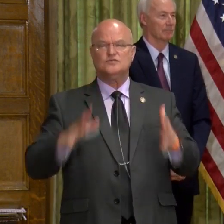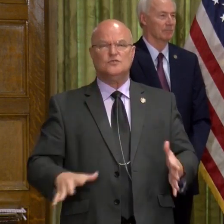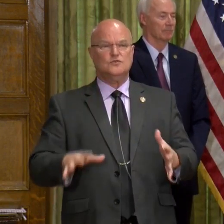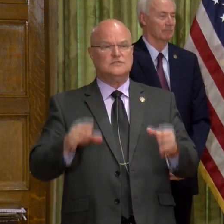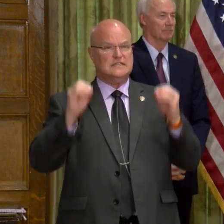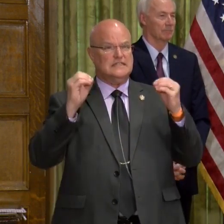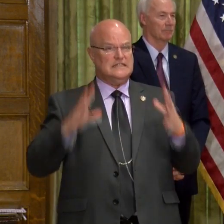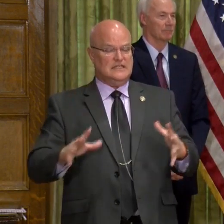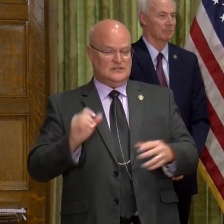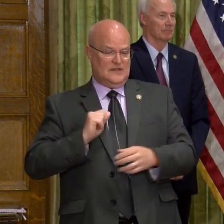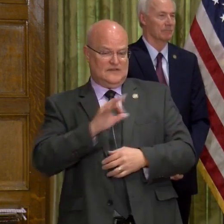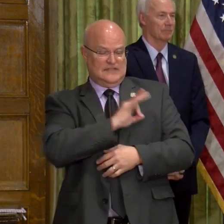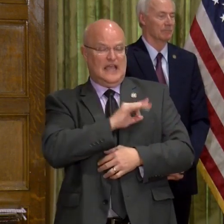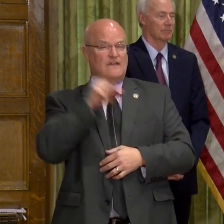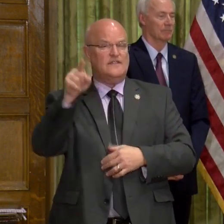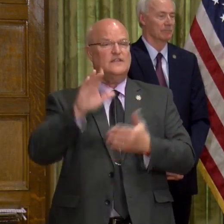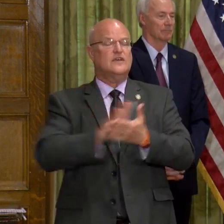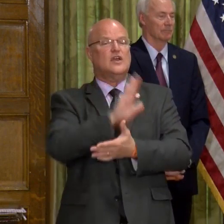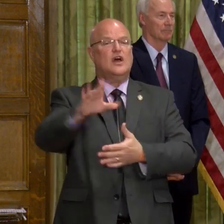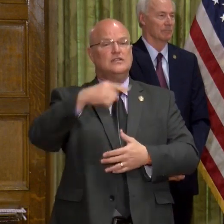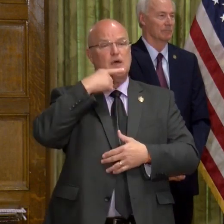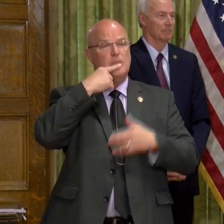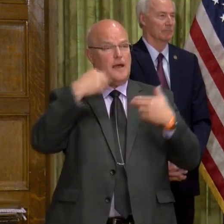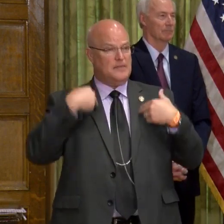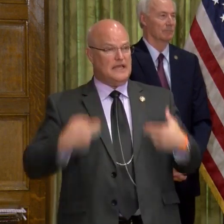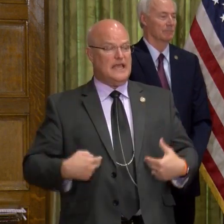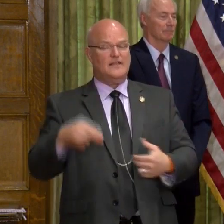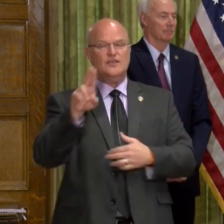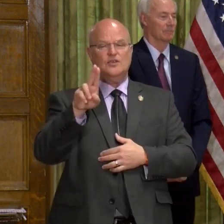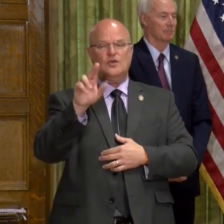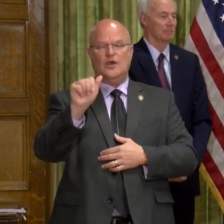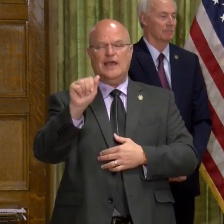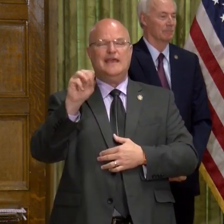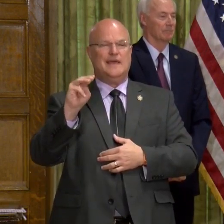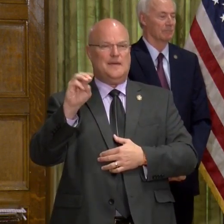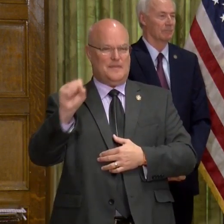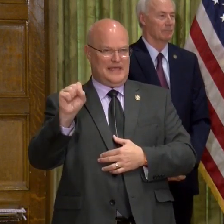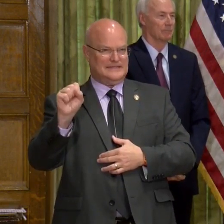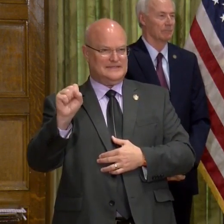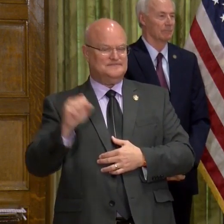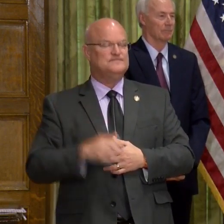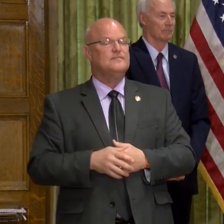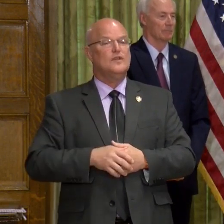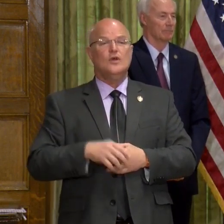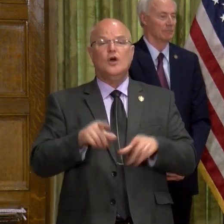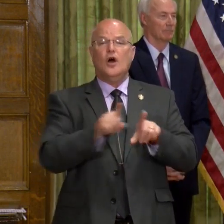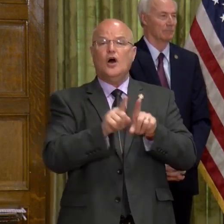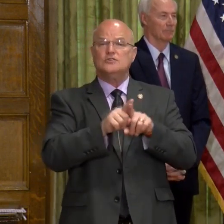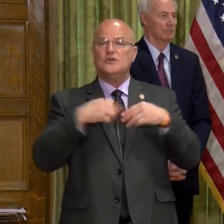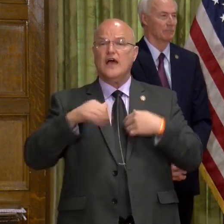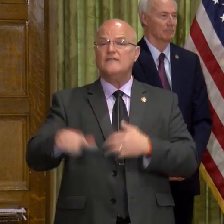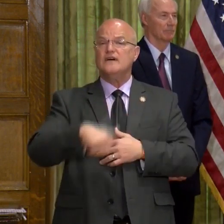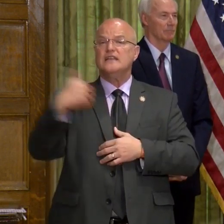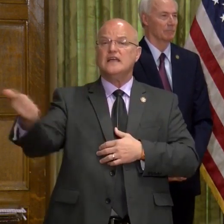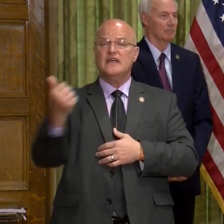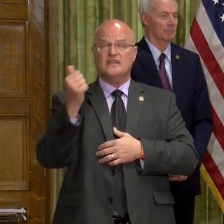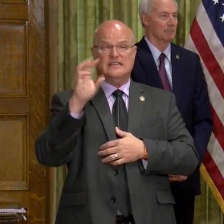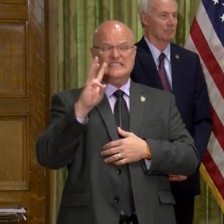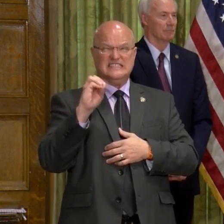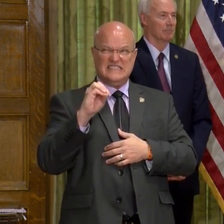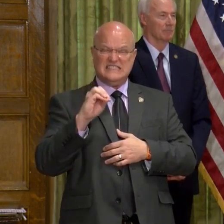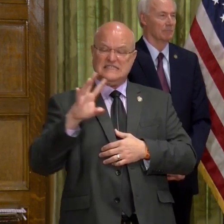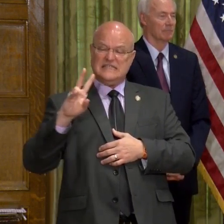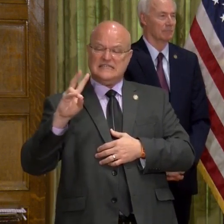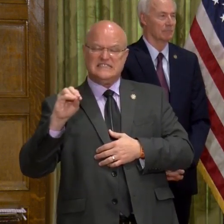and faculty and staff at the College of Public Health, UAMS College of Public Health. We also have another 60 to